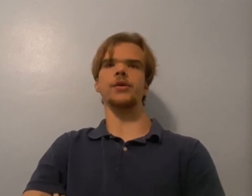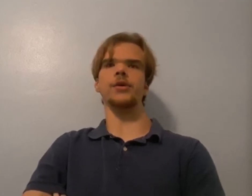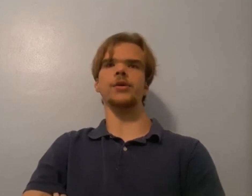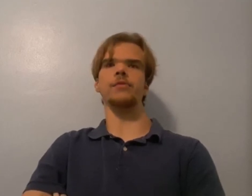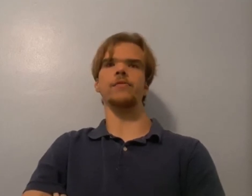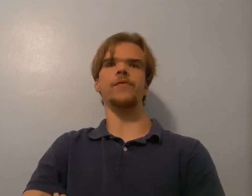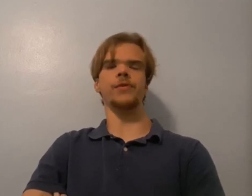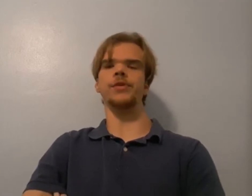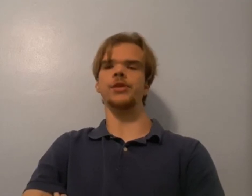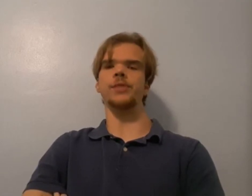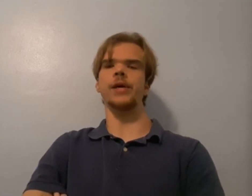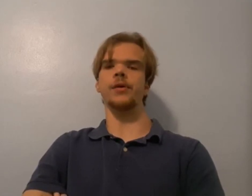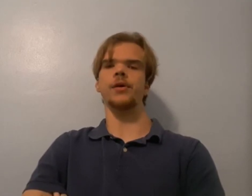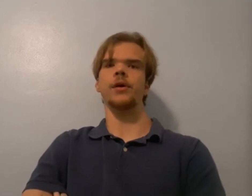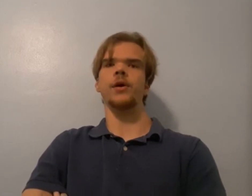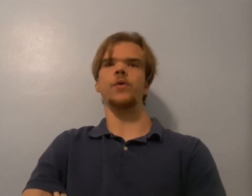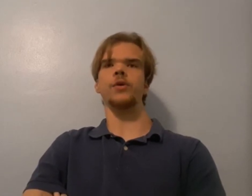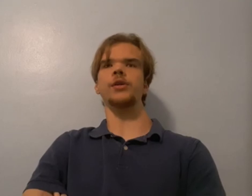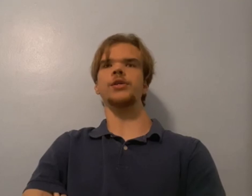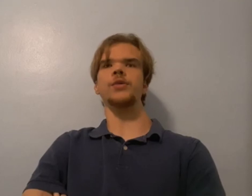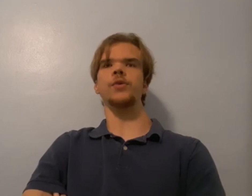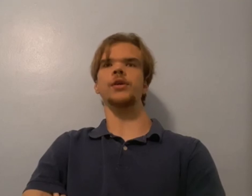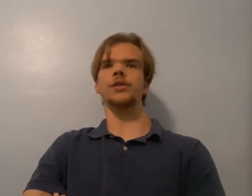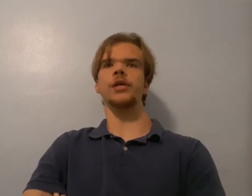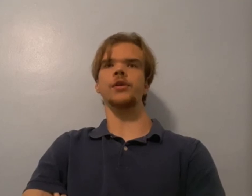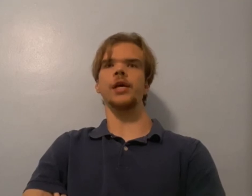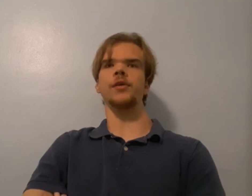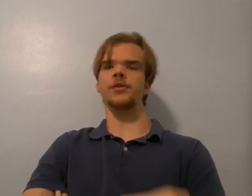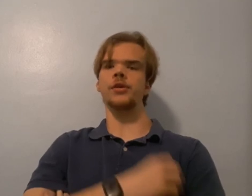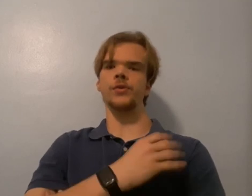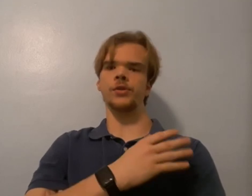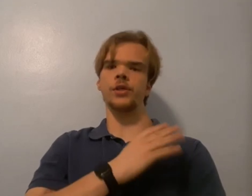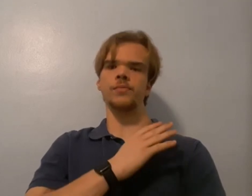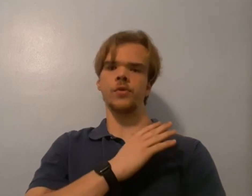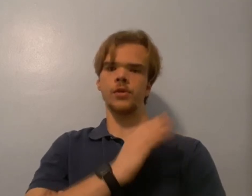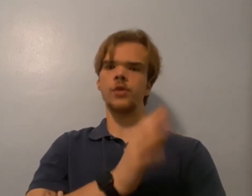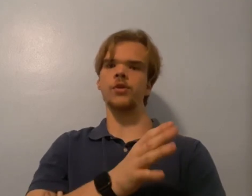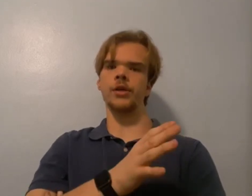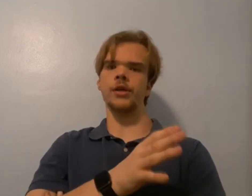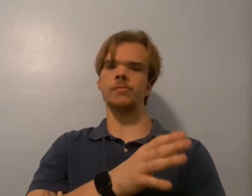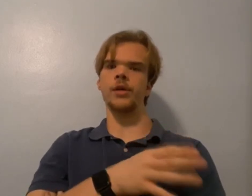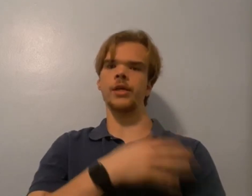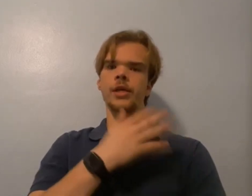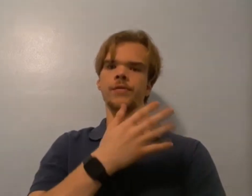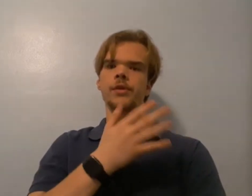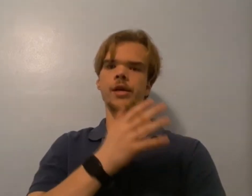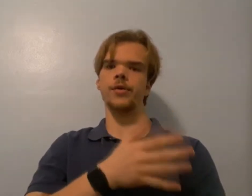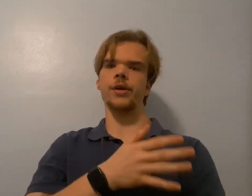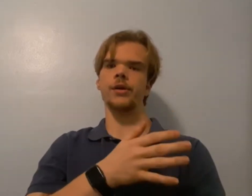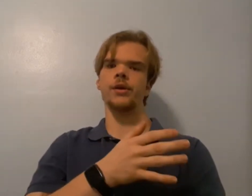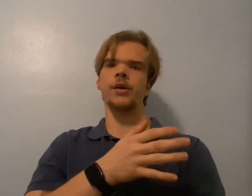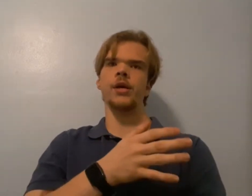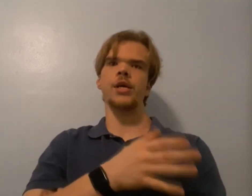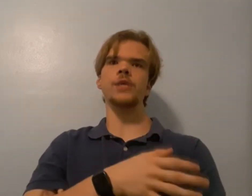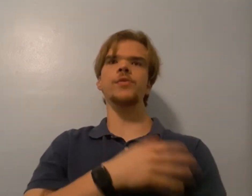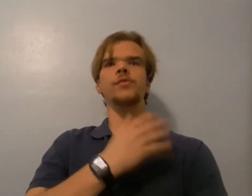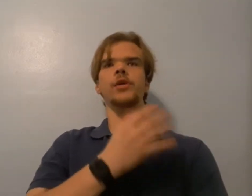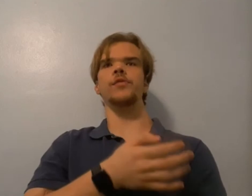early 50s about, or at least he wanted to settle down and start doing stuff more locally in a different area, he moved